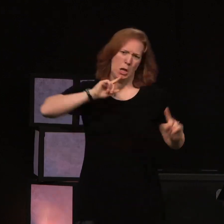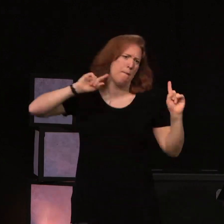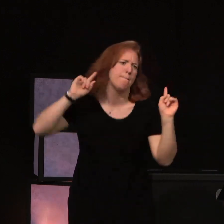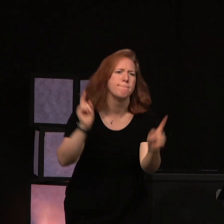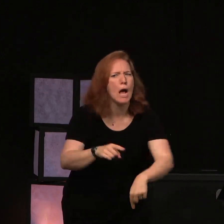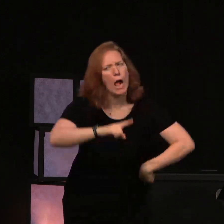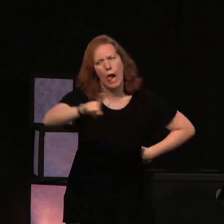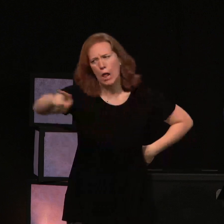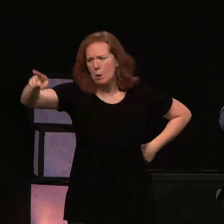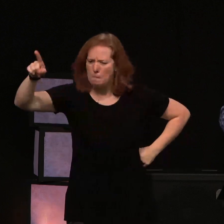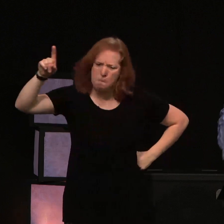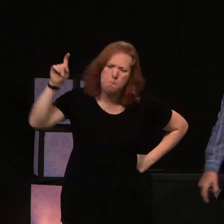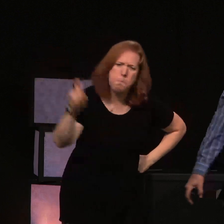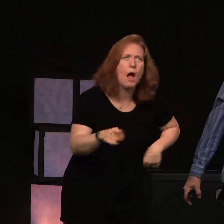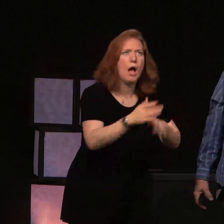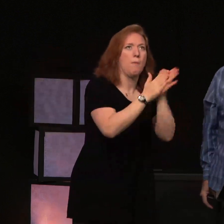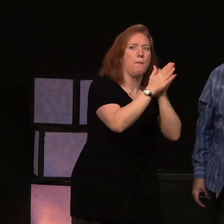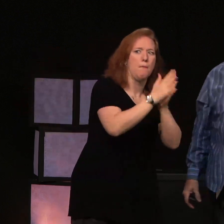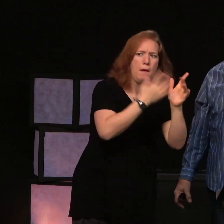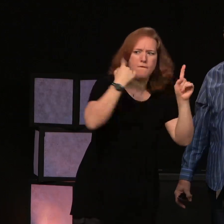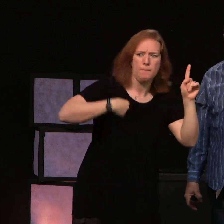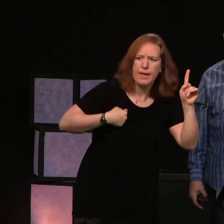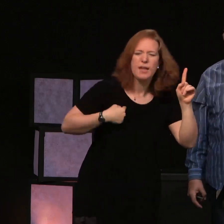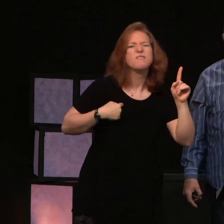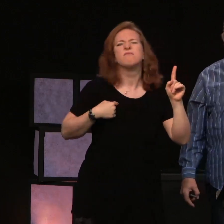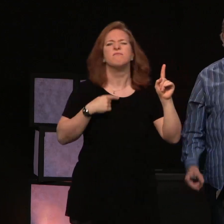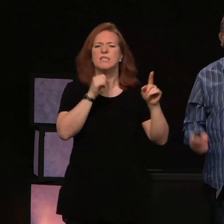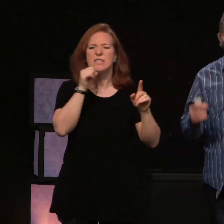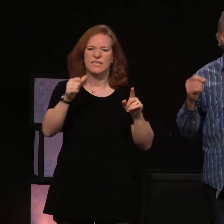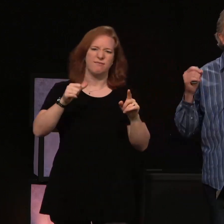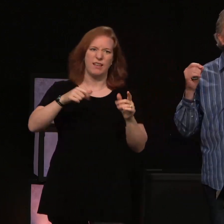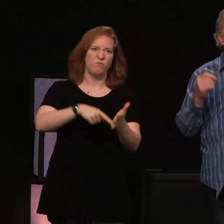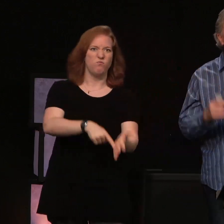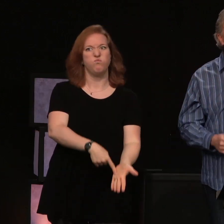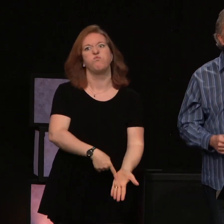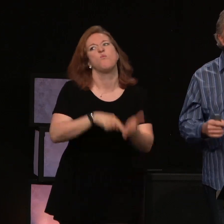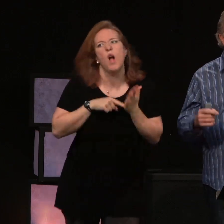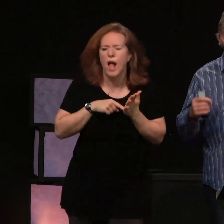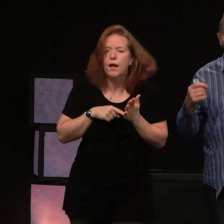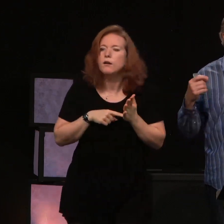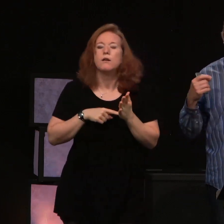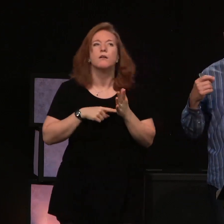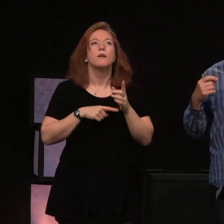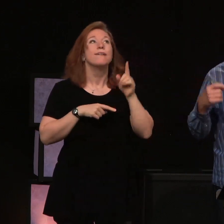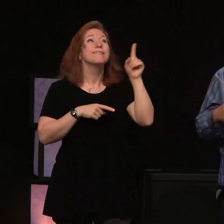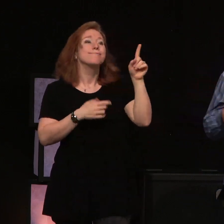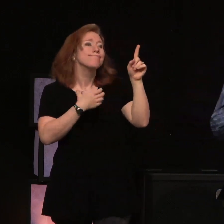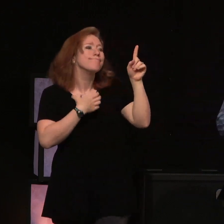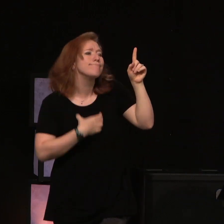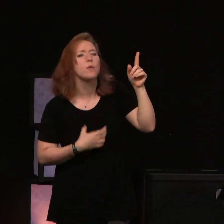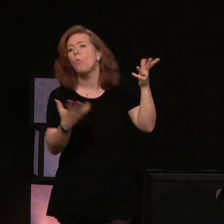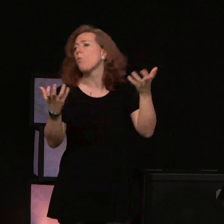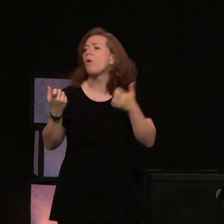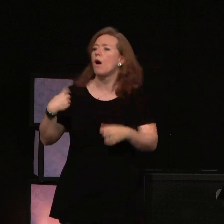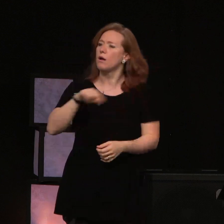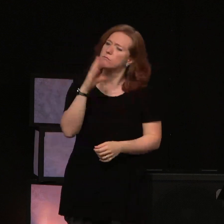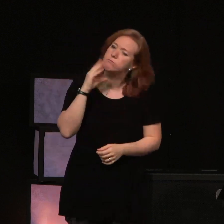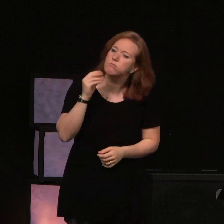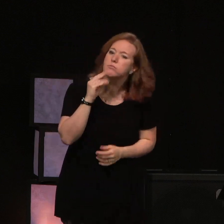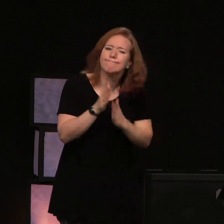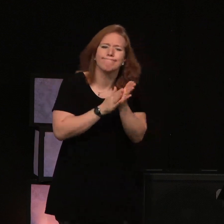better do it, thou shalt do it kind of thing. But he longs for us to be passionate in the way that